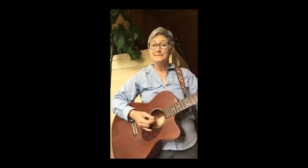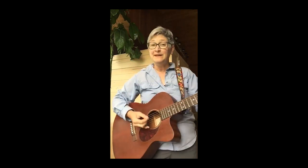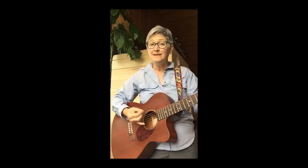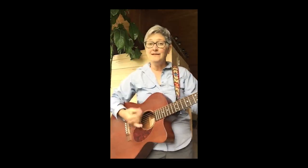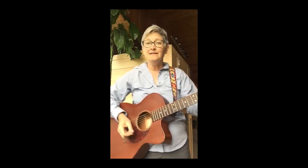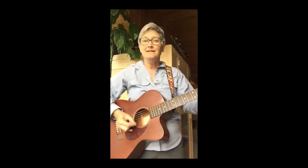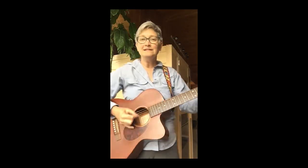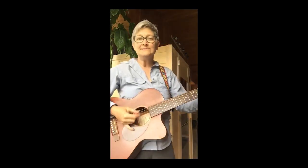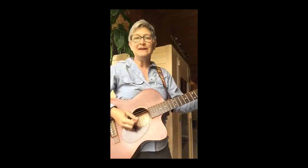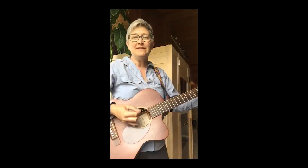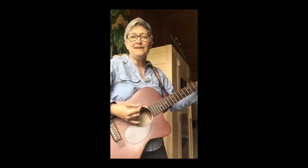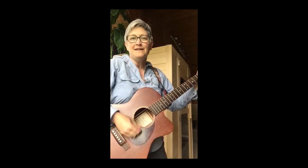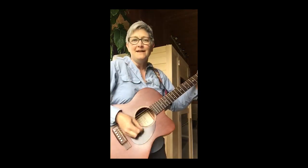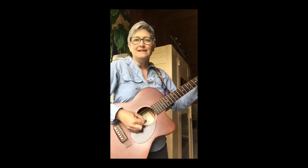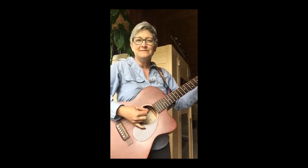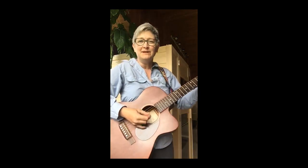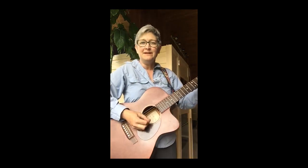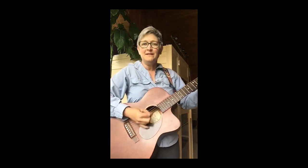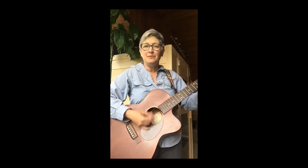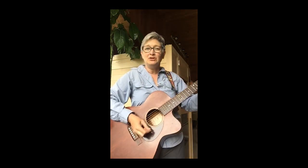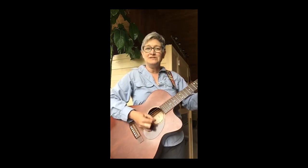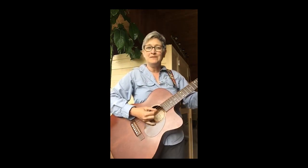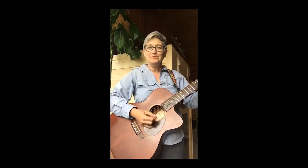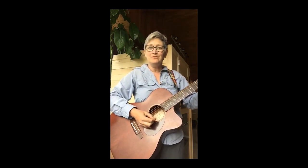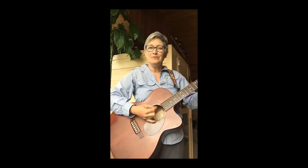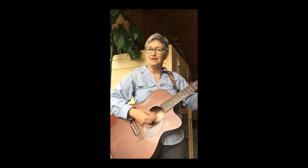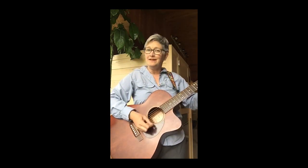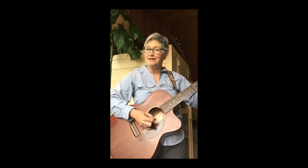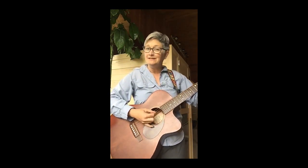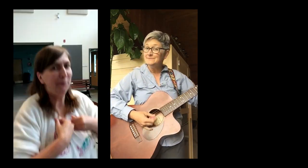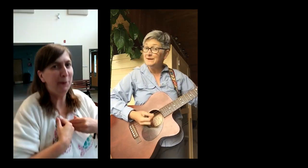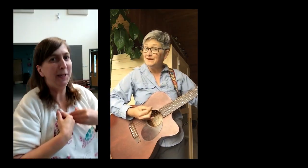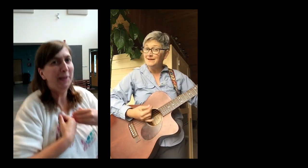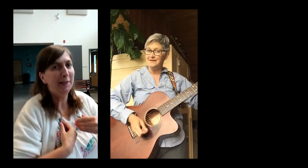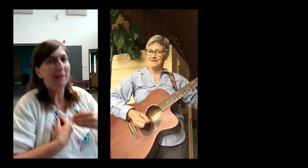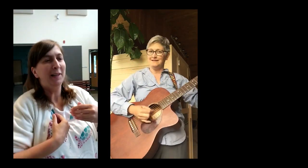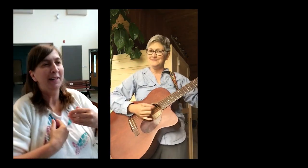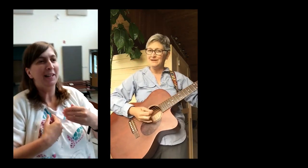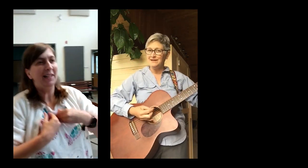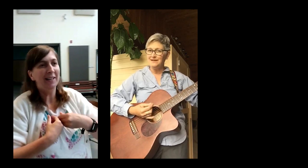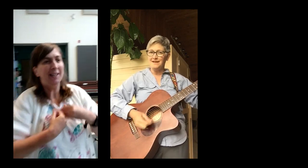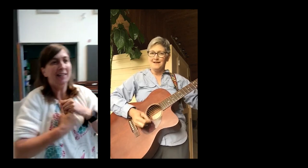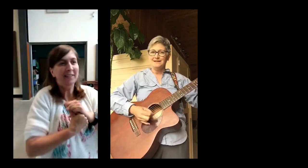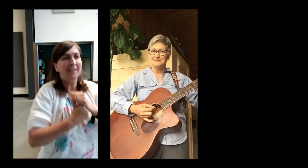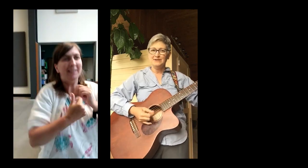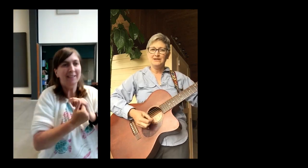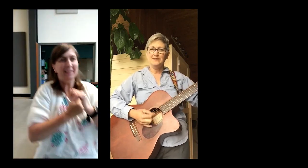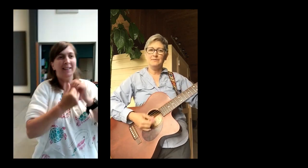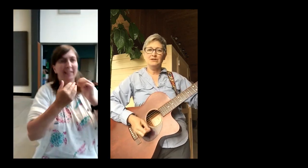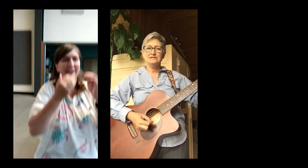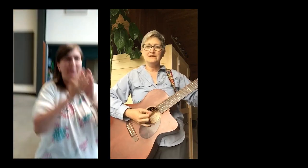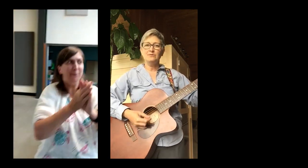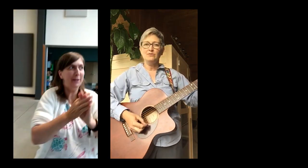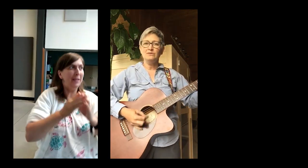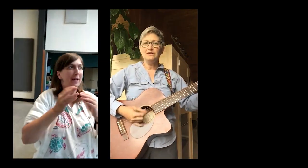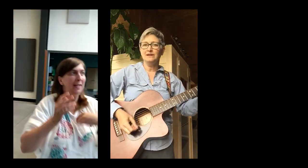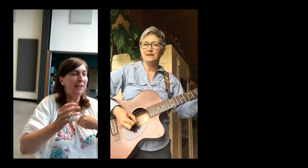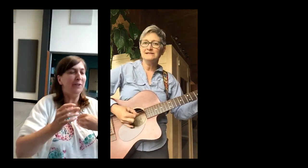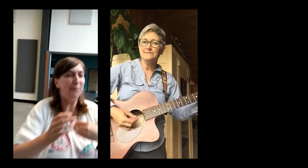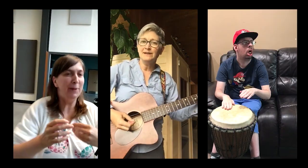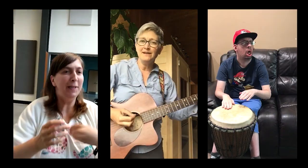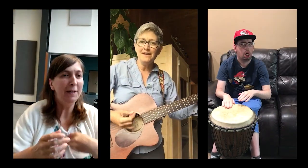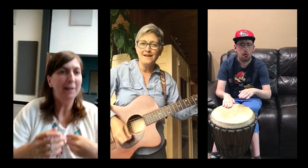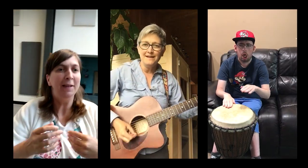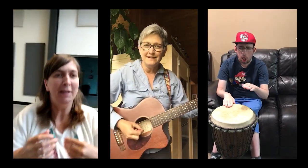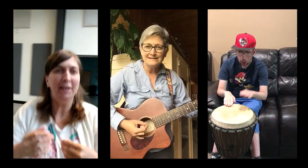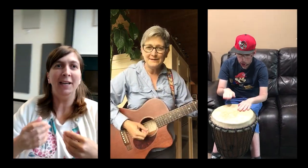It's me, it's me, it's me, the built community It's me, it's me, it's me, the built community